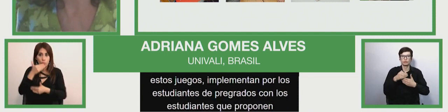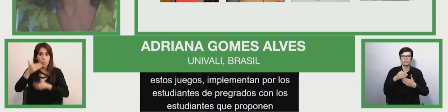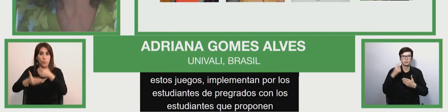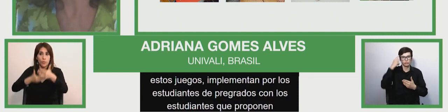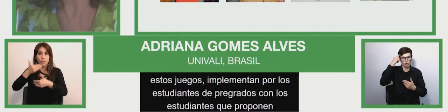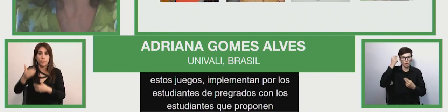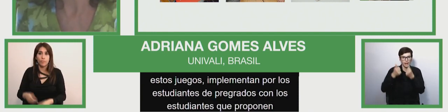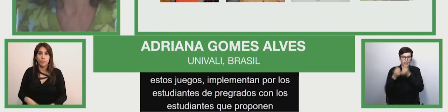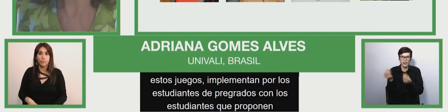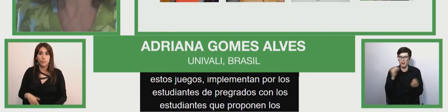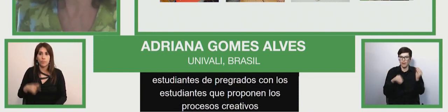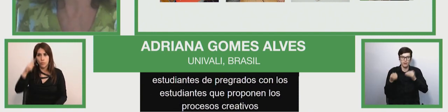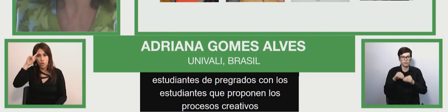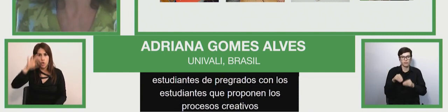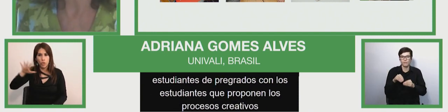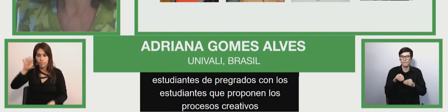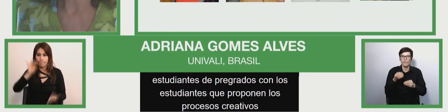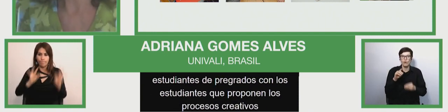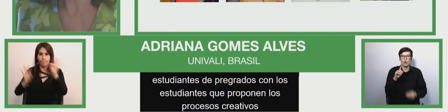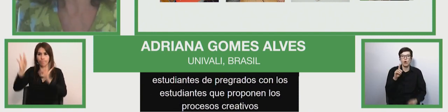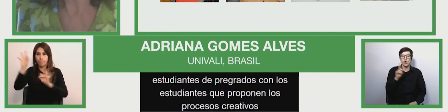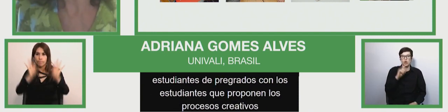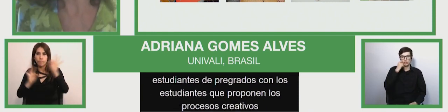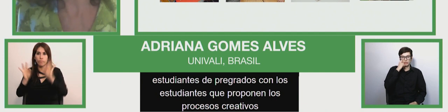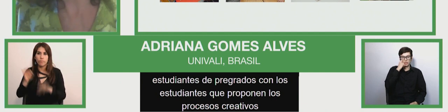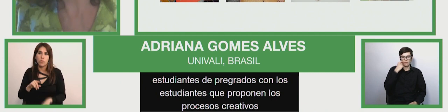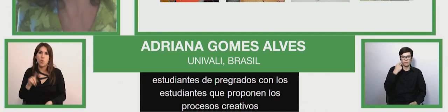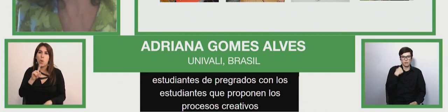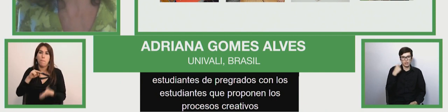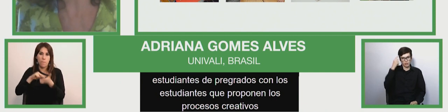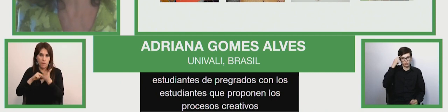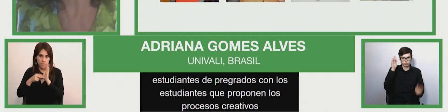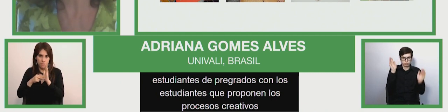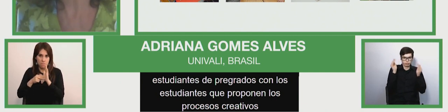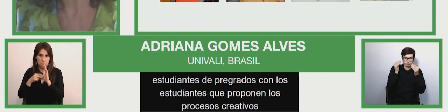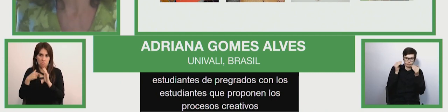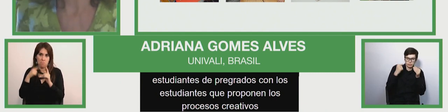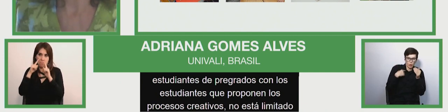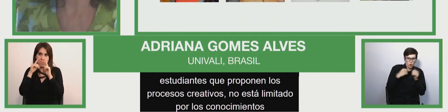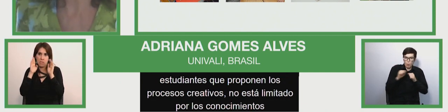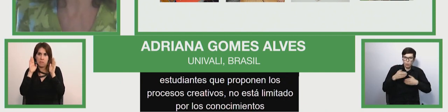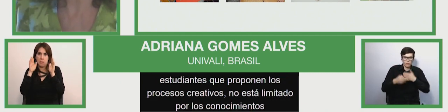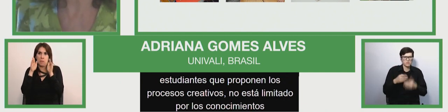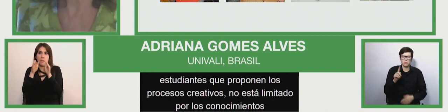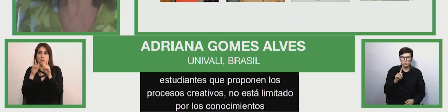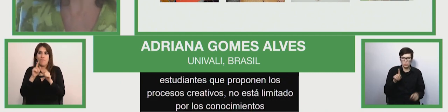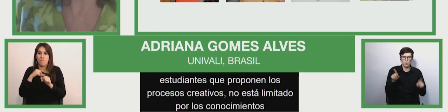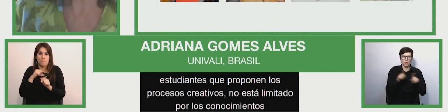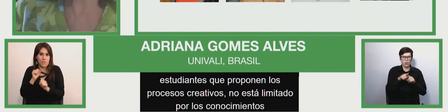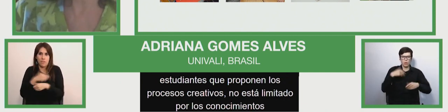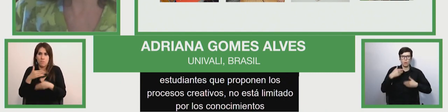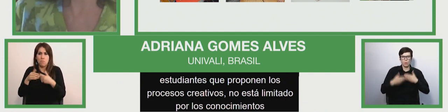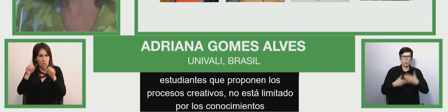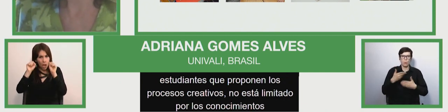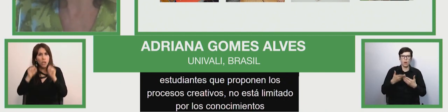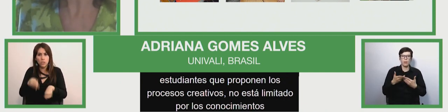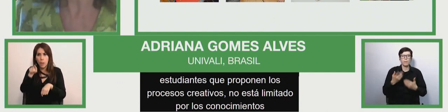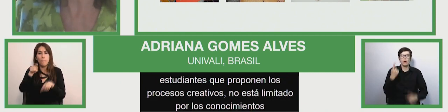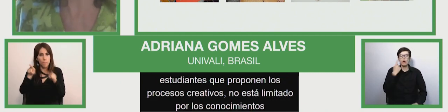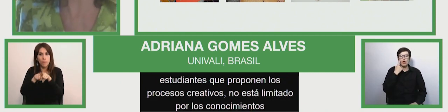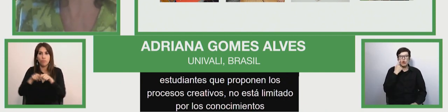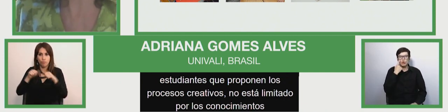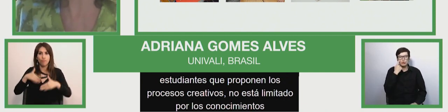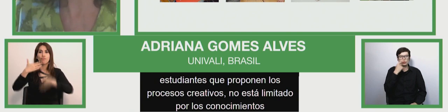of children proposes that the creative process is not limited by the complex knowledge